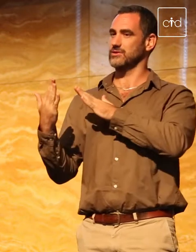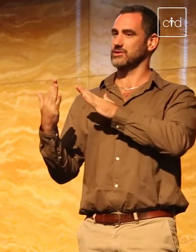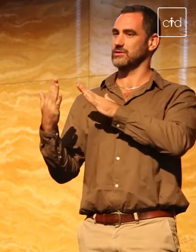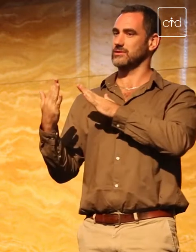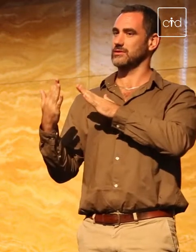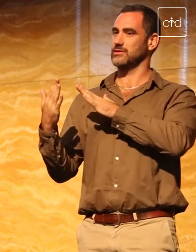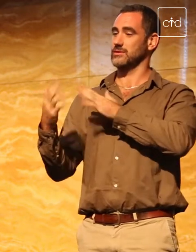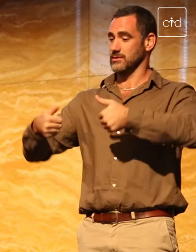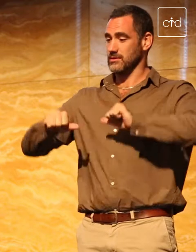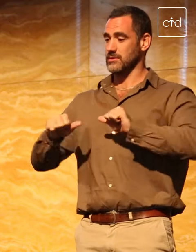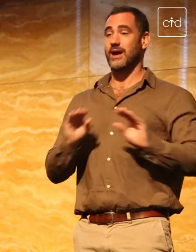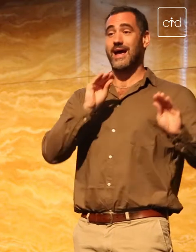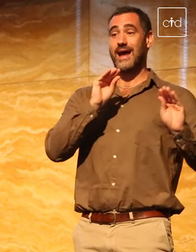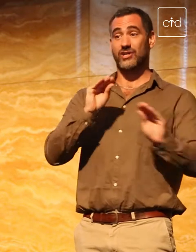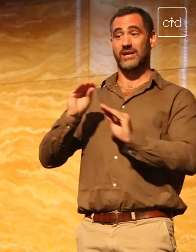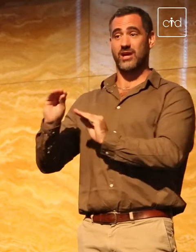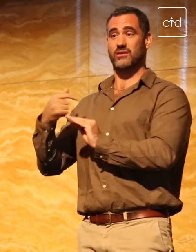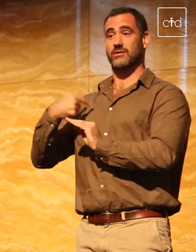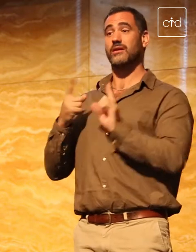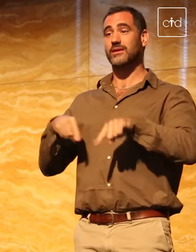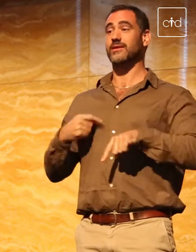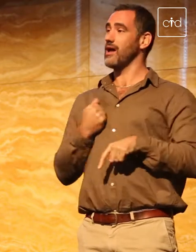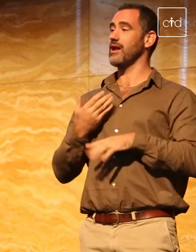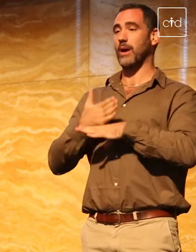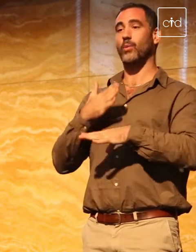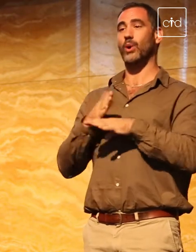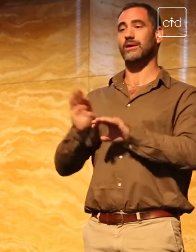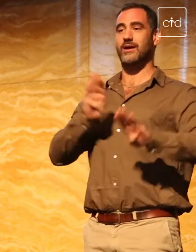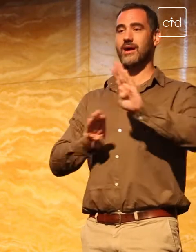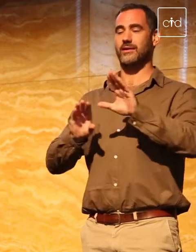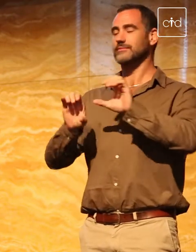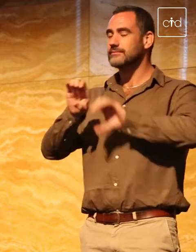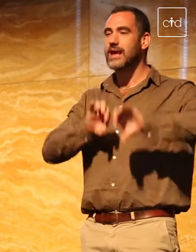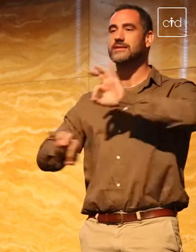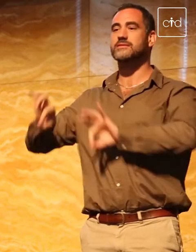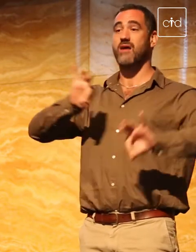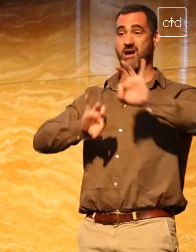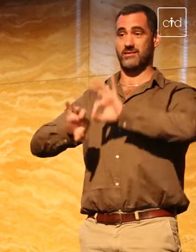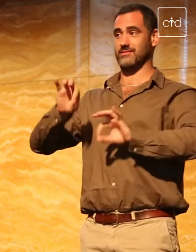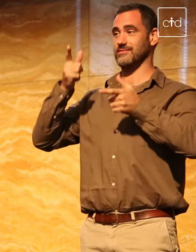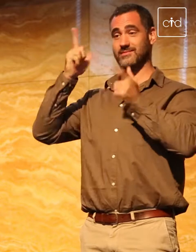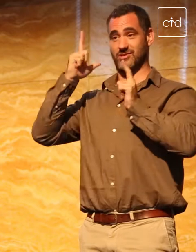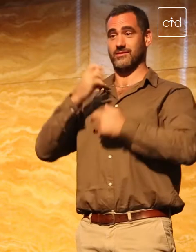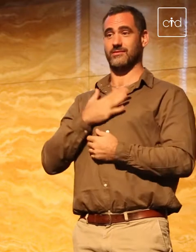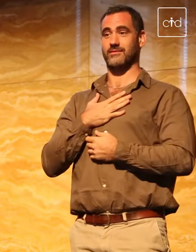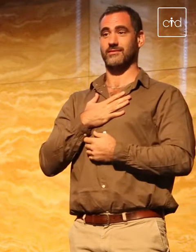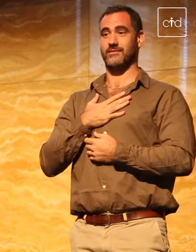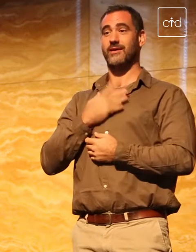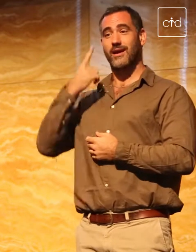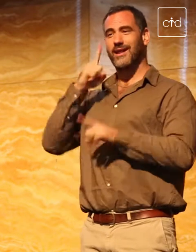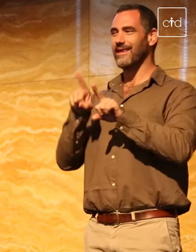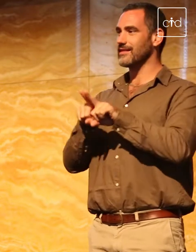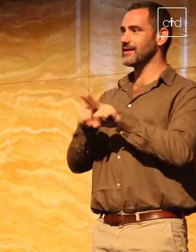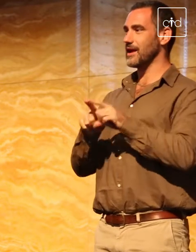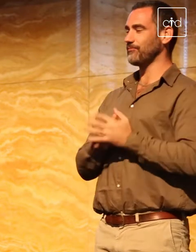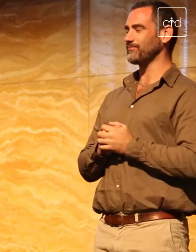I started my life as a teacher many, many years ago, a science teacher. And teachers, I think, maybe have a little